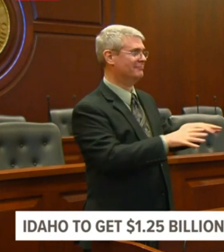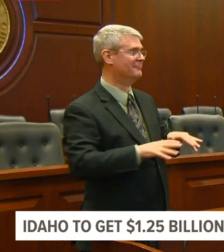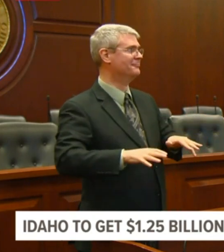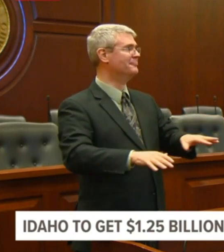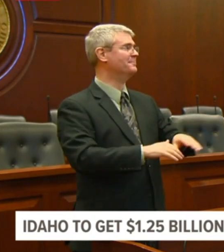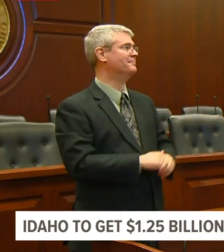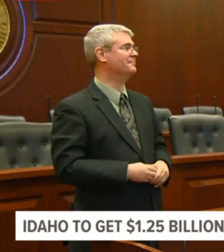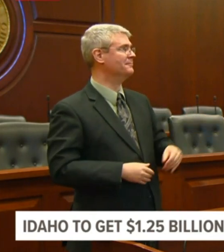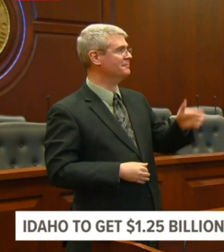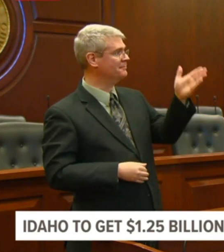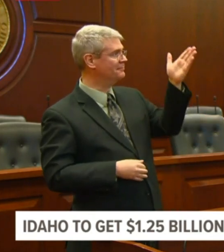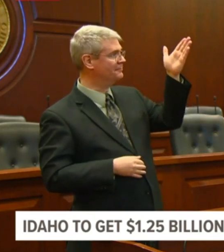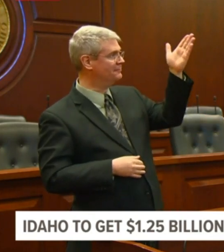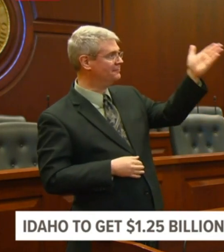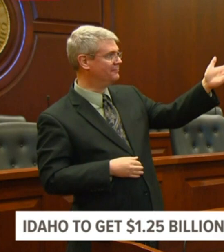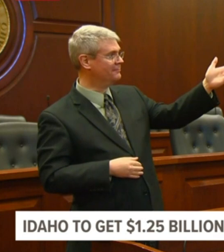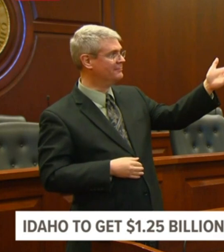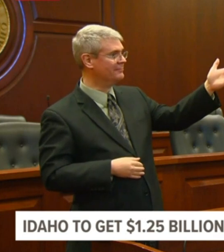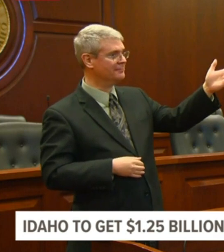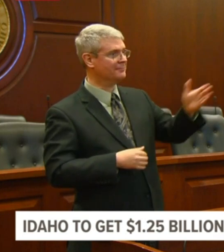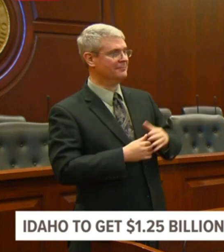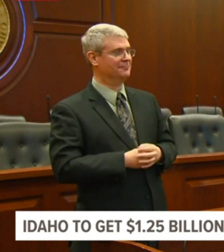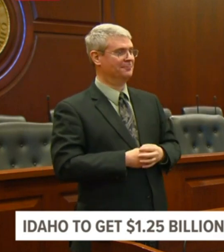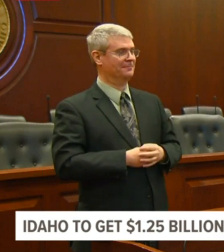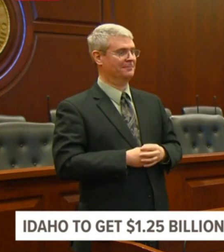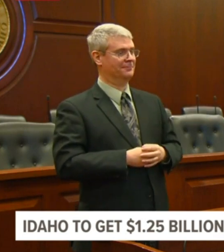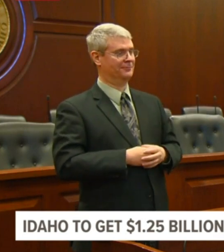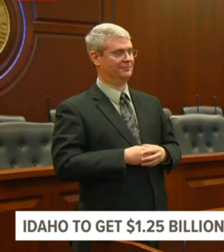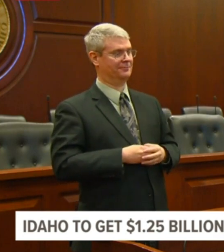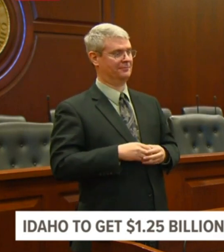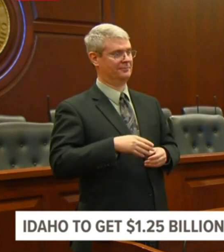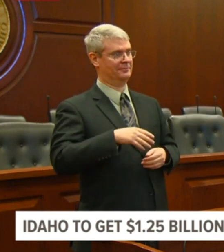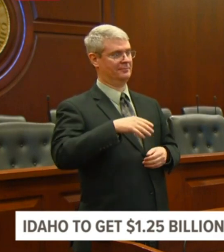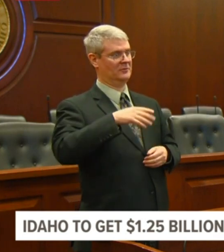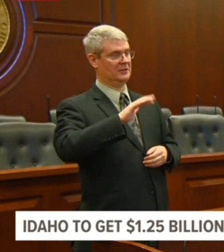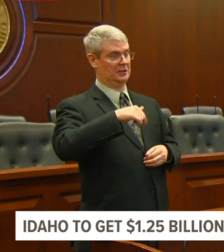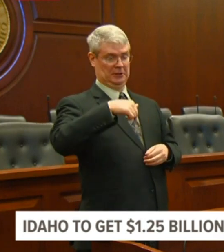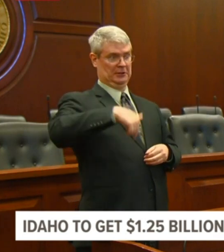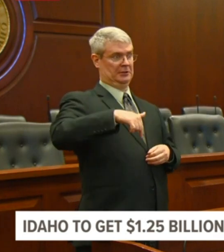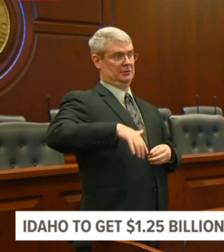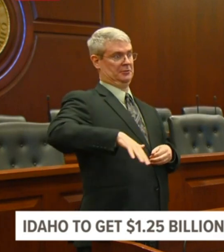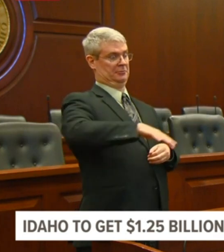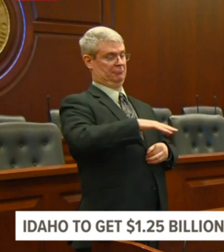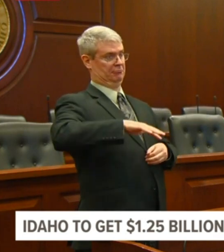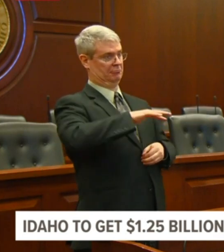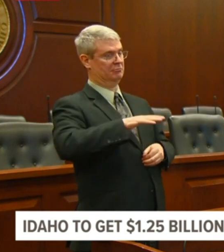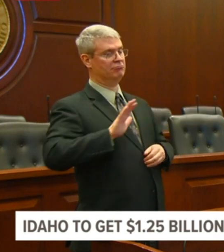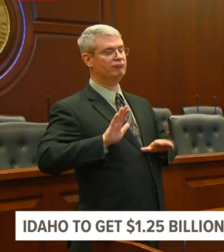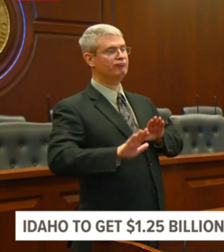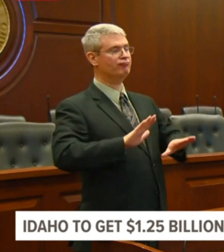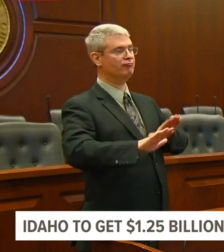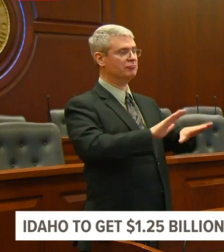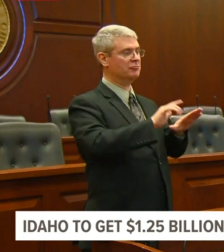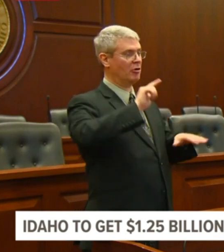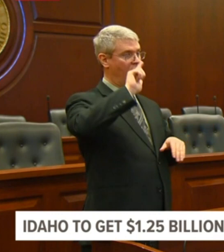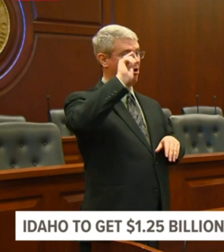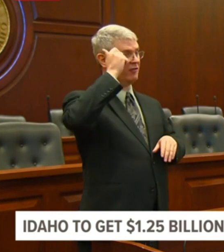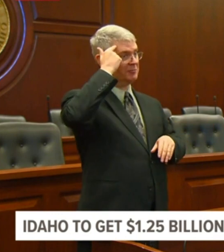Governor Little, did pressure from local governments contribute to your decision to issue this stay-at-home order earlier this week? Well,